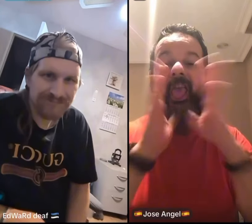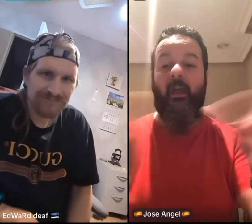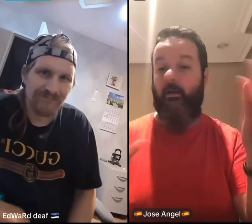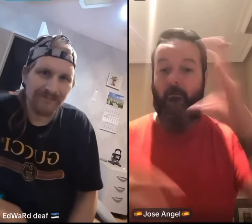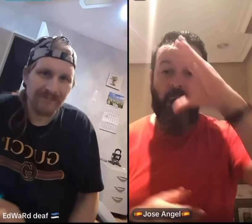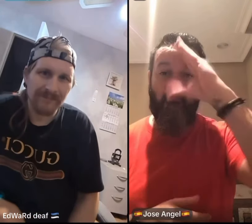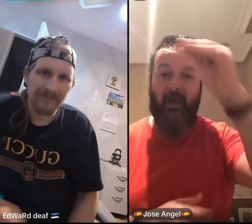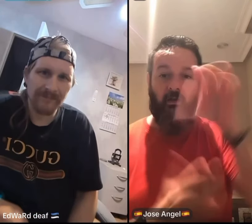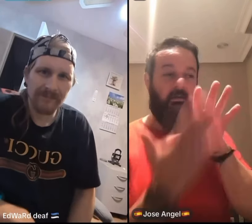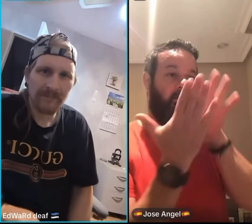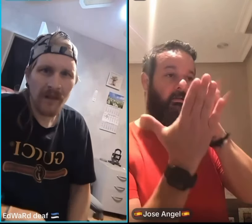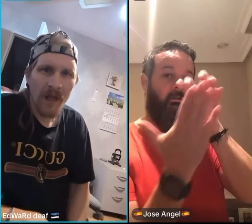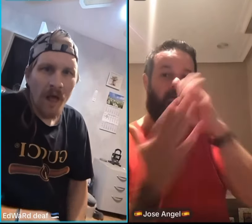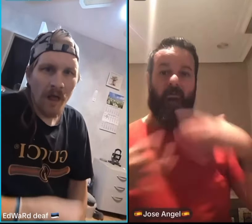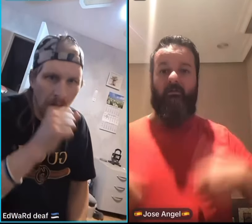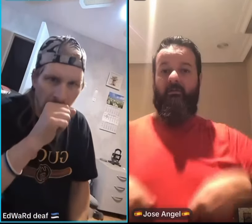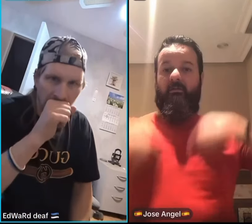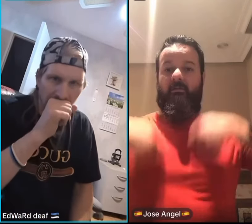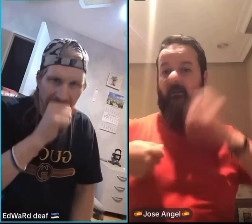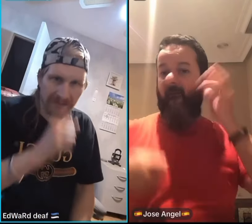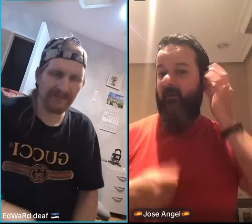I hope I killed the boss.